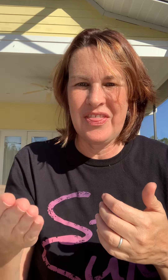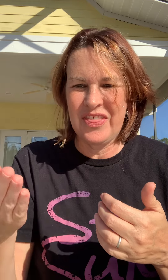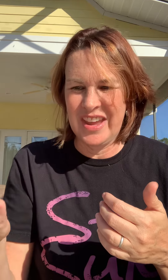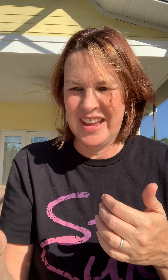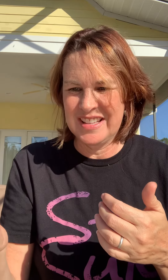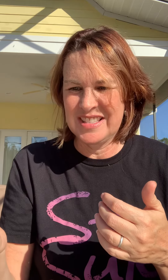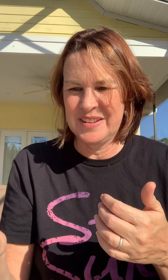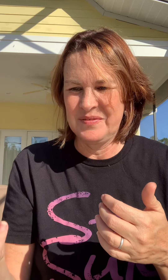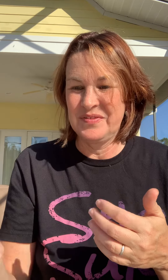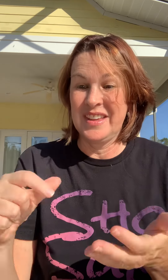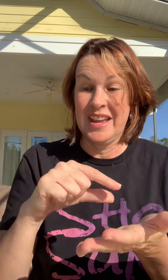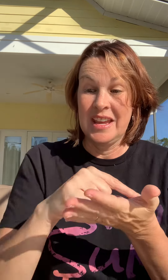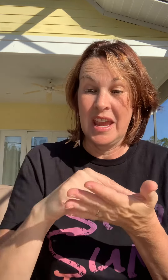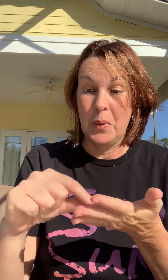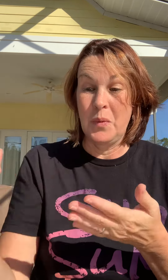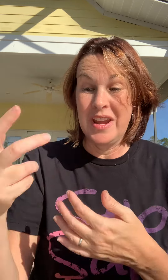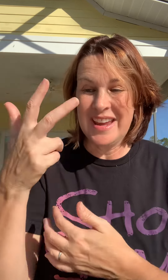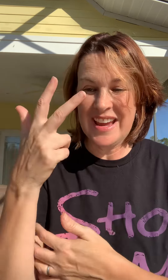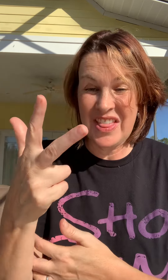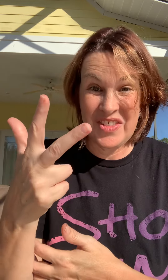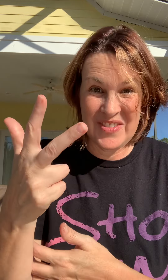Week 3.